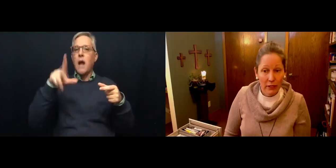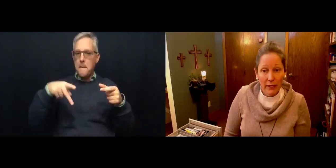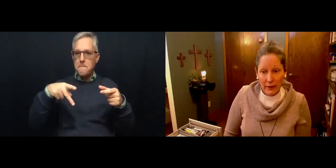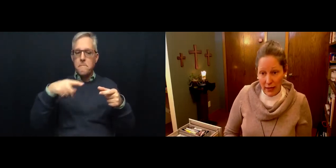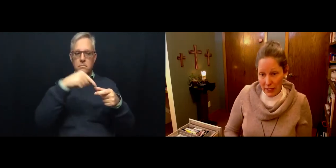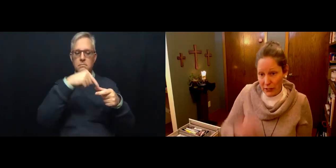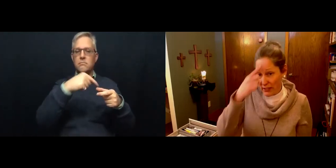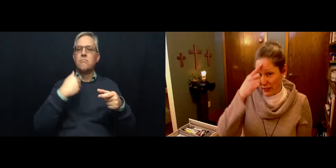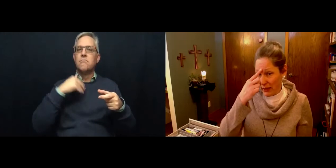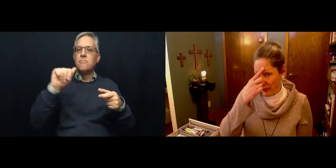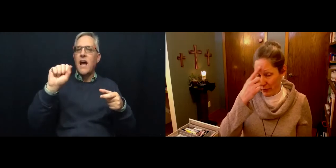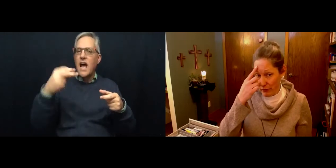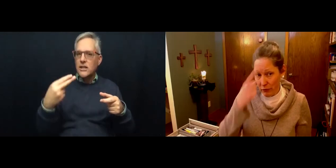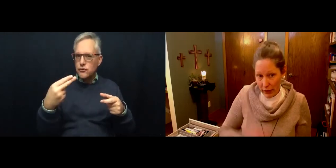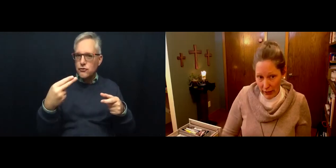the ashes on your own forehead.